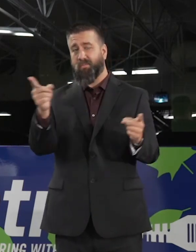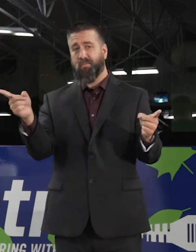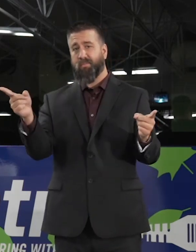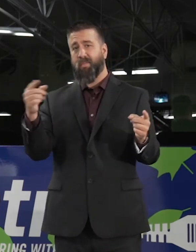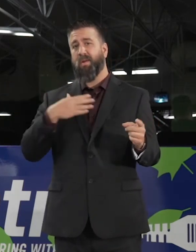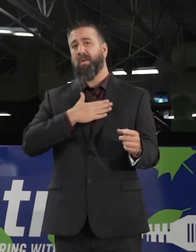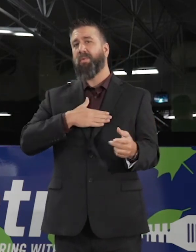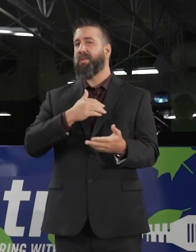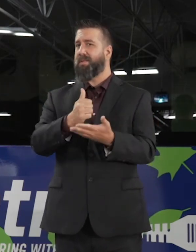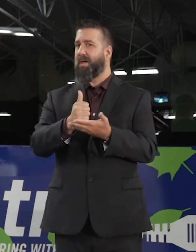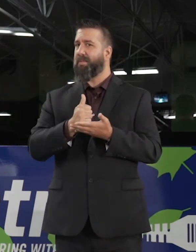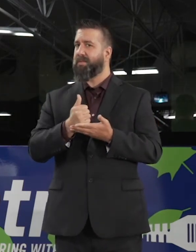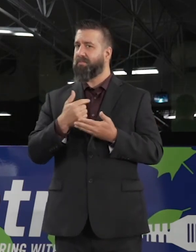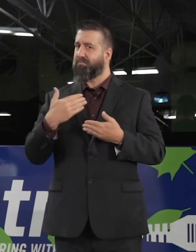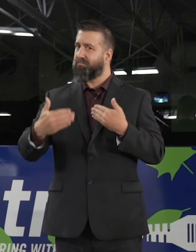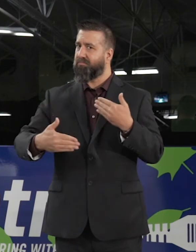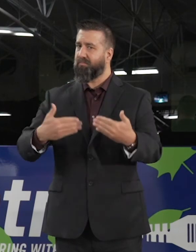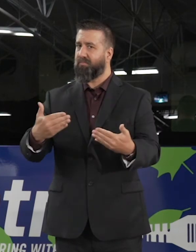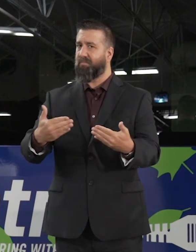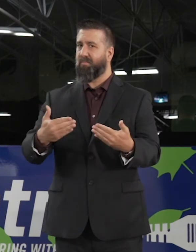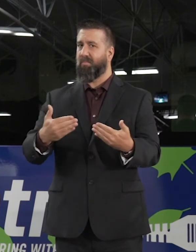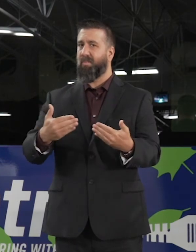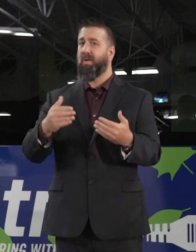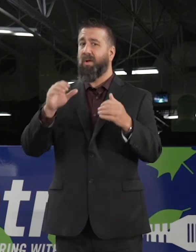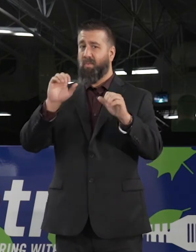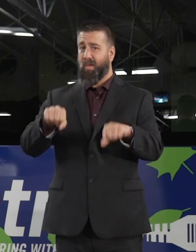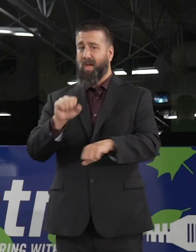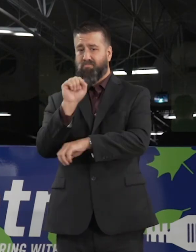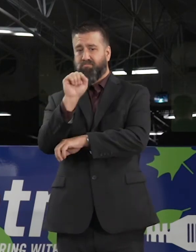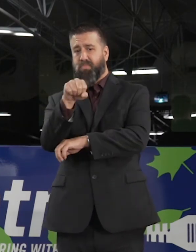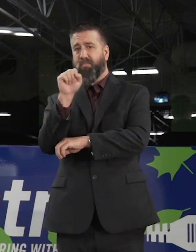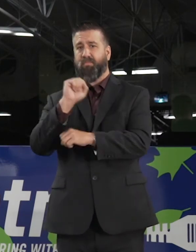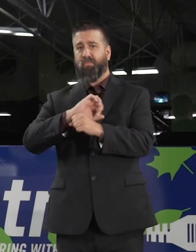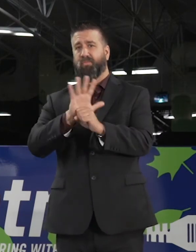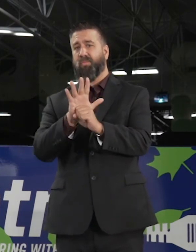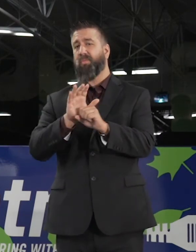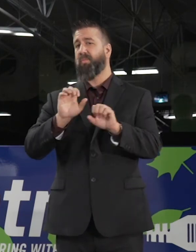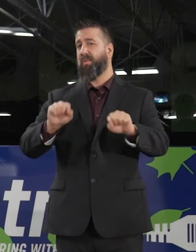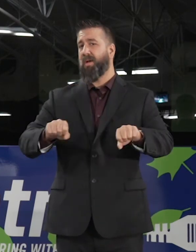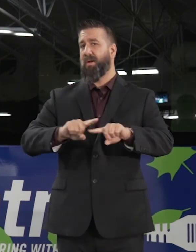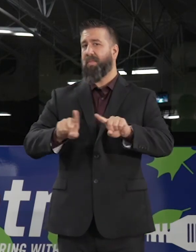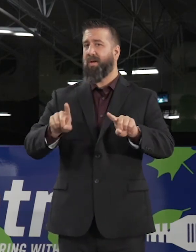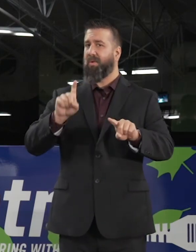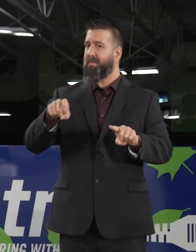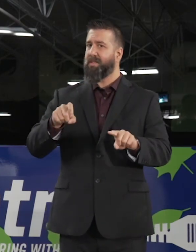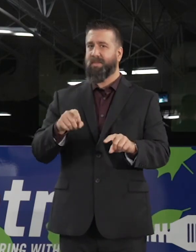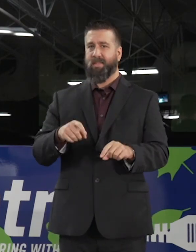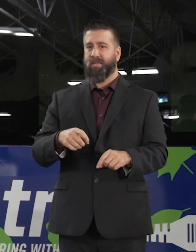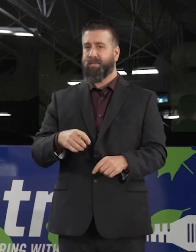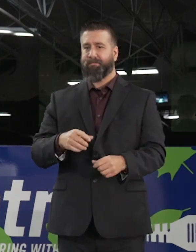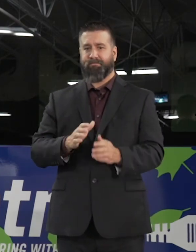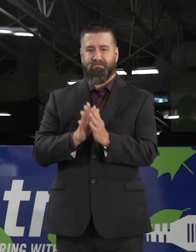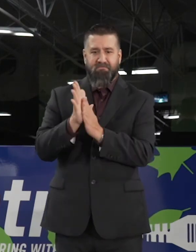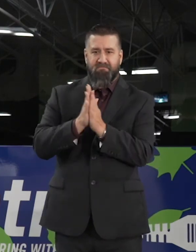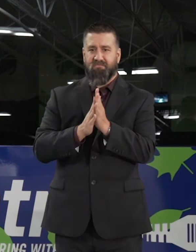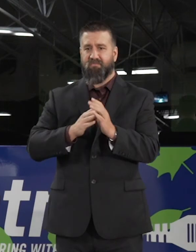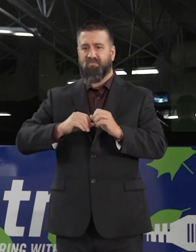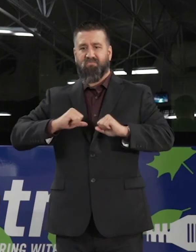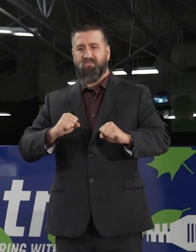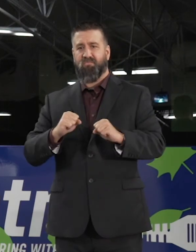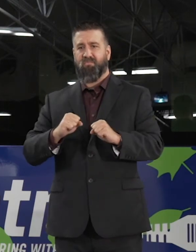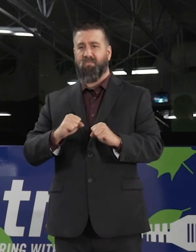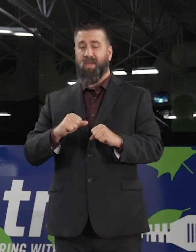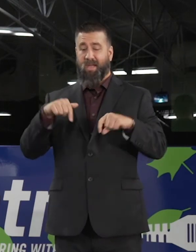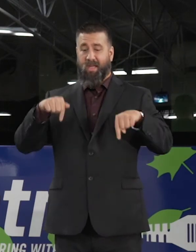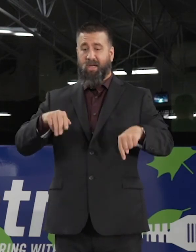Please help us in getting there. We can get on the other side of this pandemic, but we need to be vigilant and we're going to be vigilant at Metro every